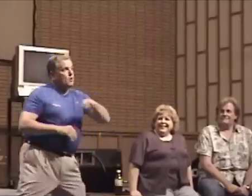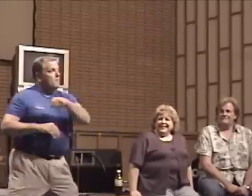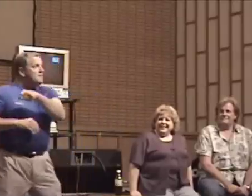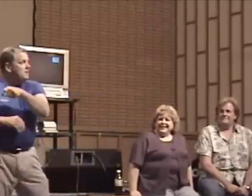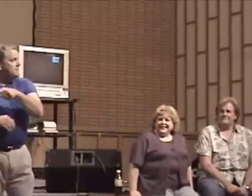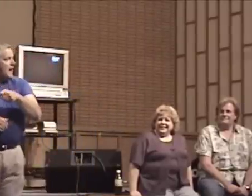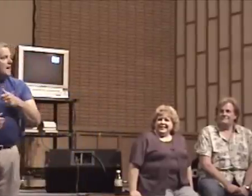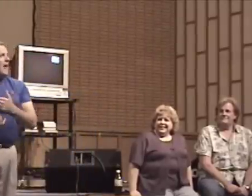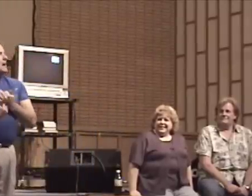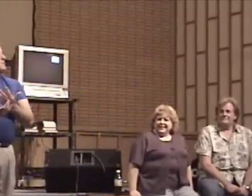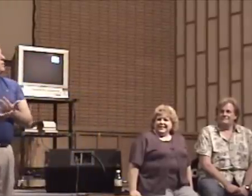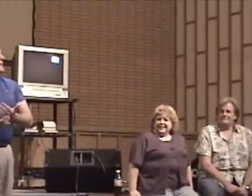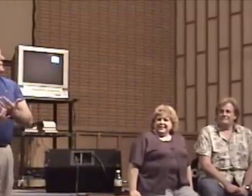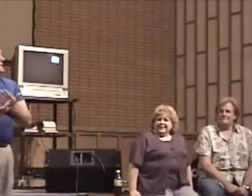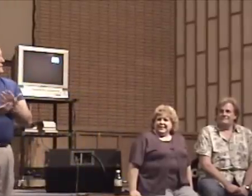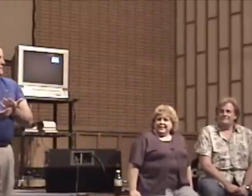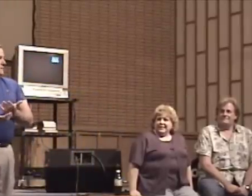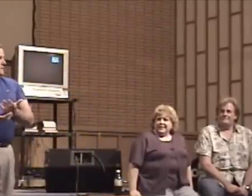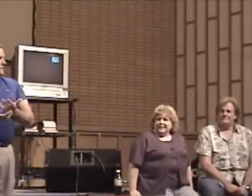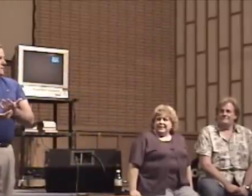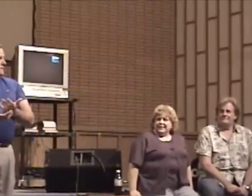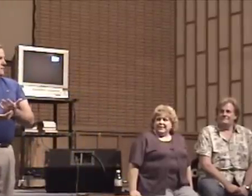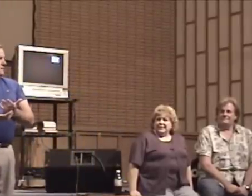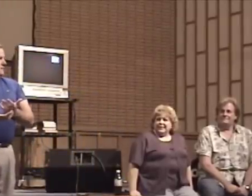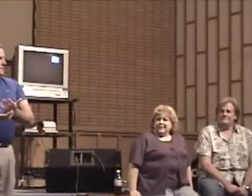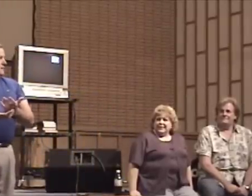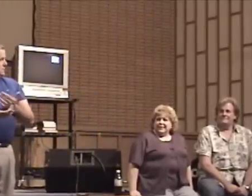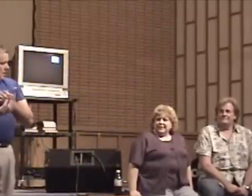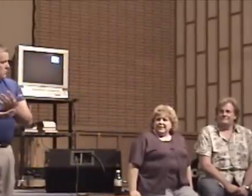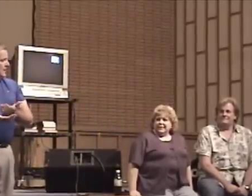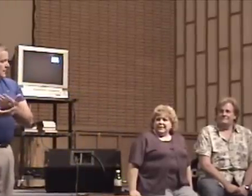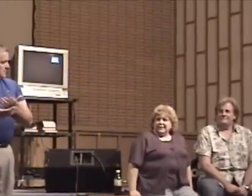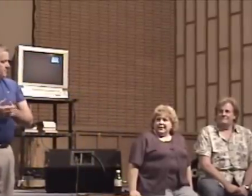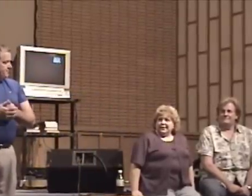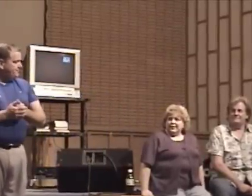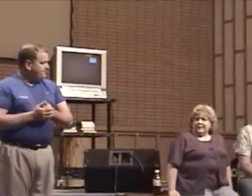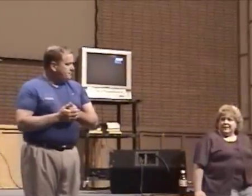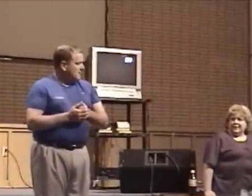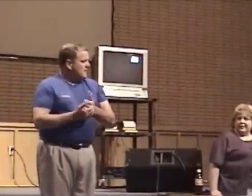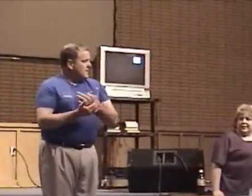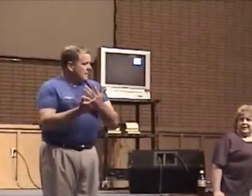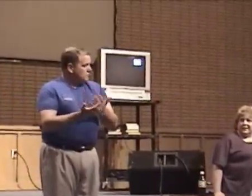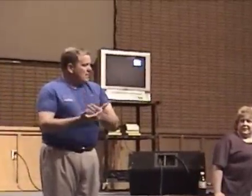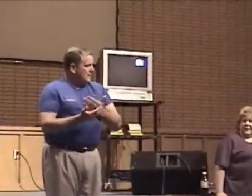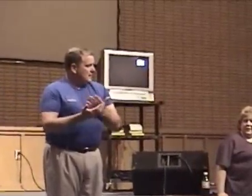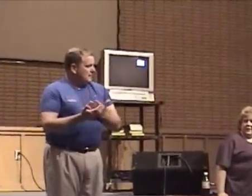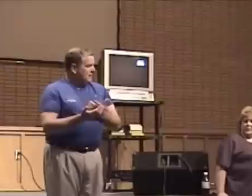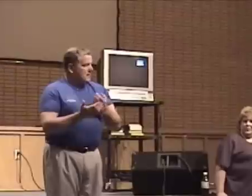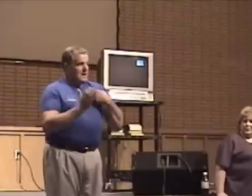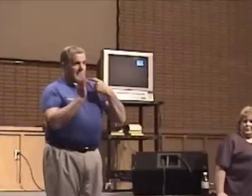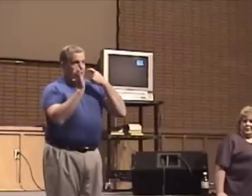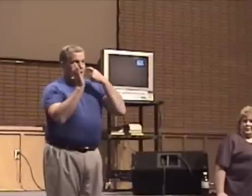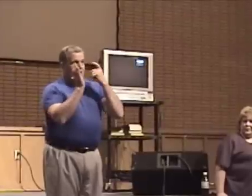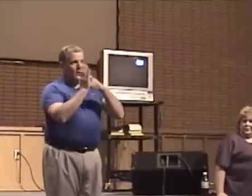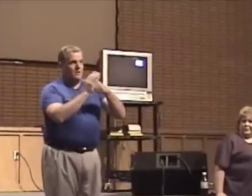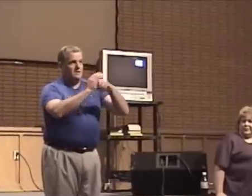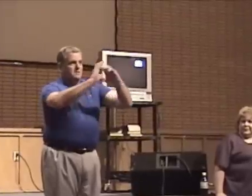go over here and I have to wait. So, I'm waiting, and I'm waiting, and I know there's